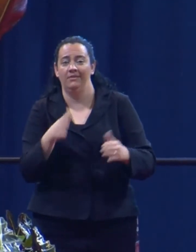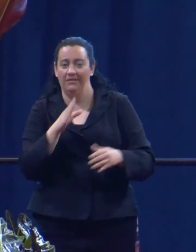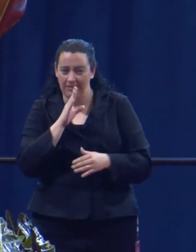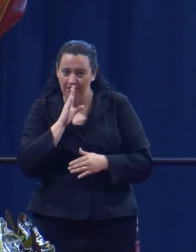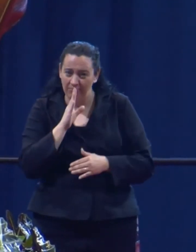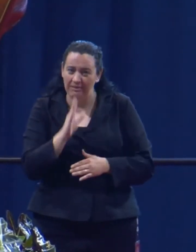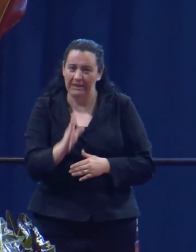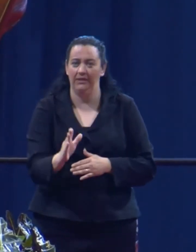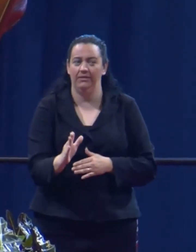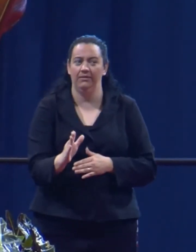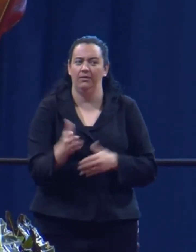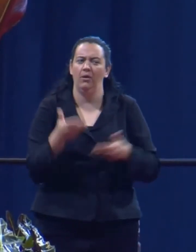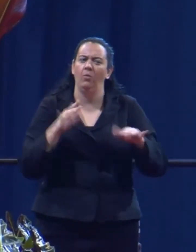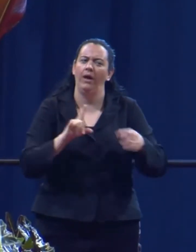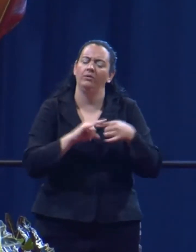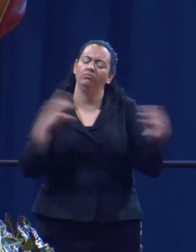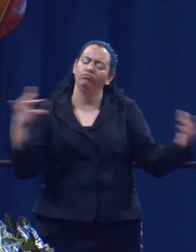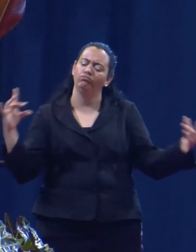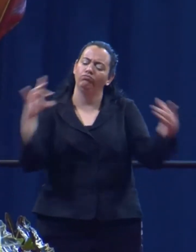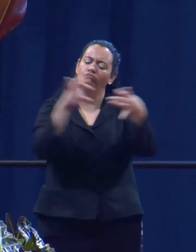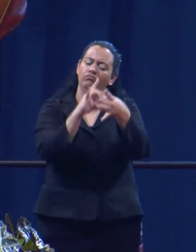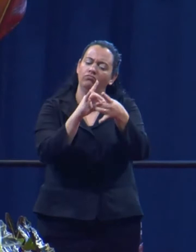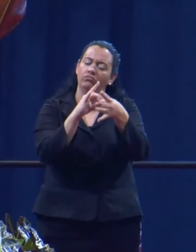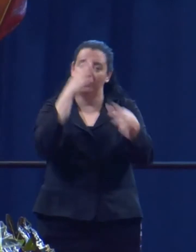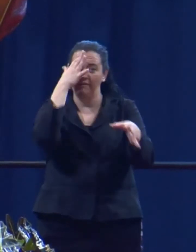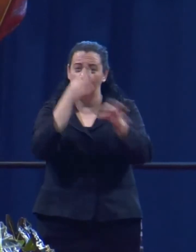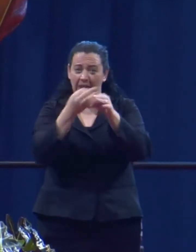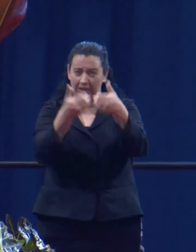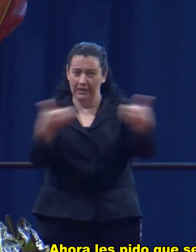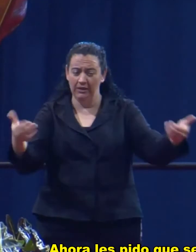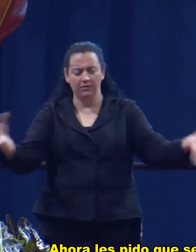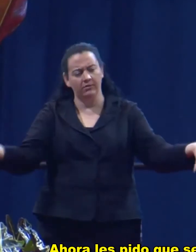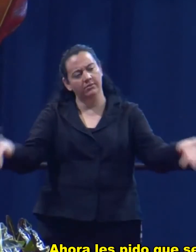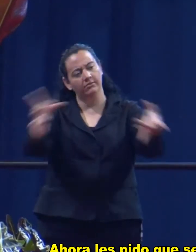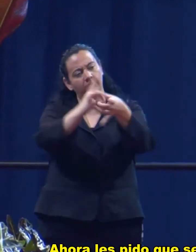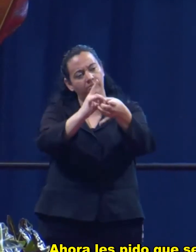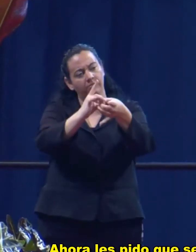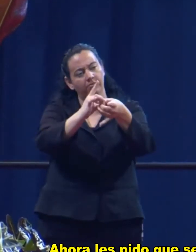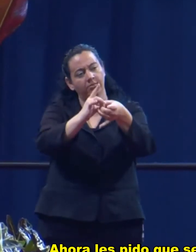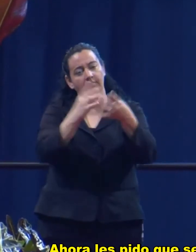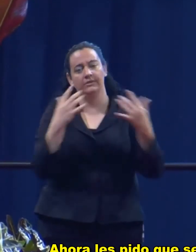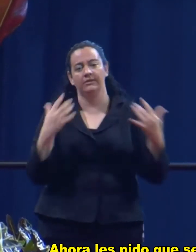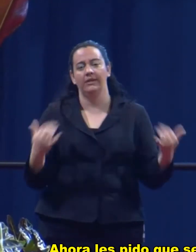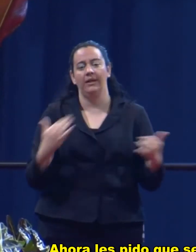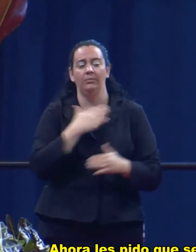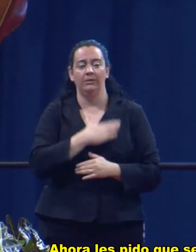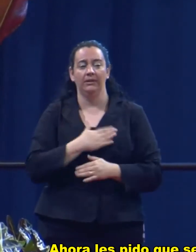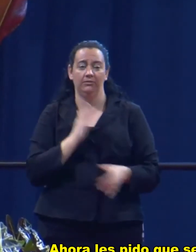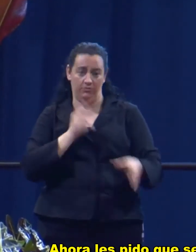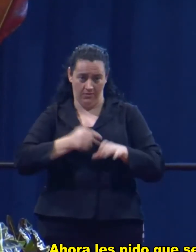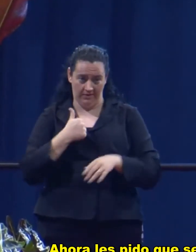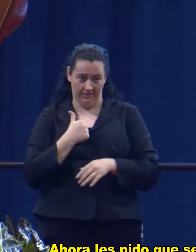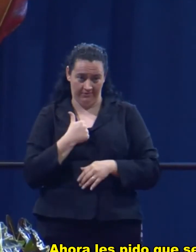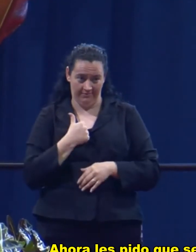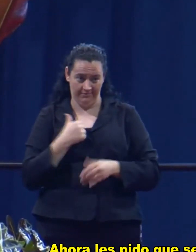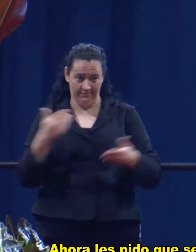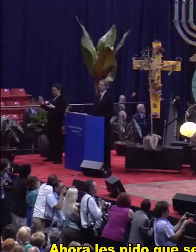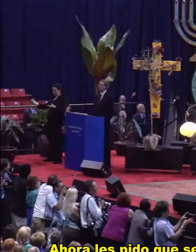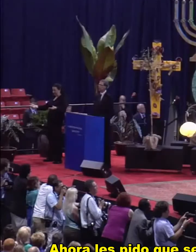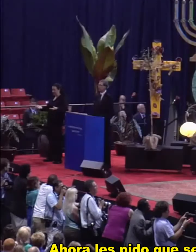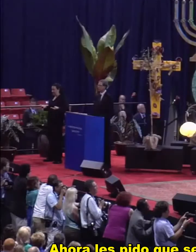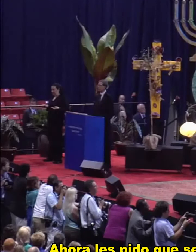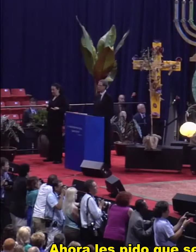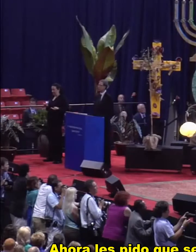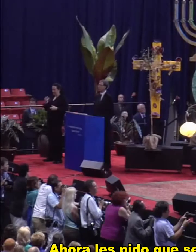way to bridge the faith divides. I ask you all now to please join me in welcoming